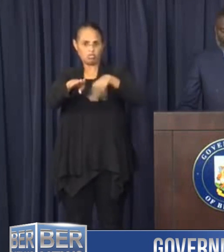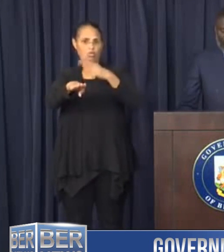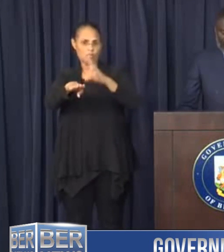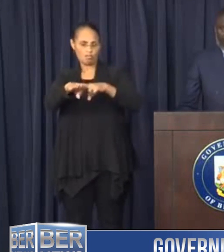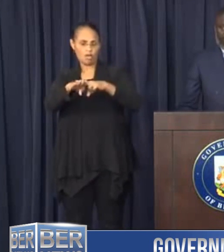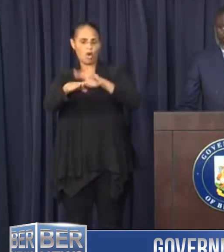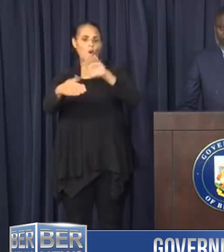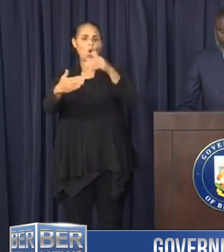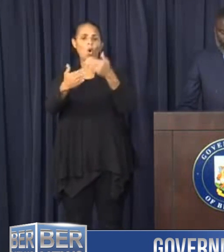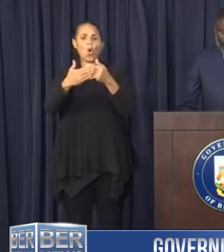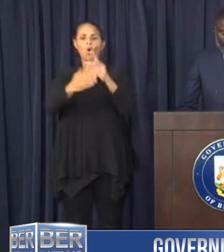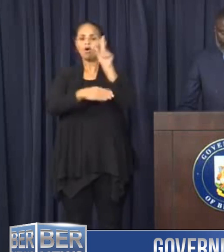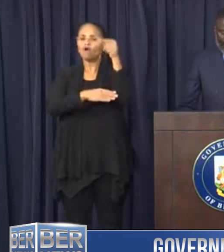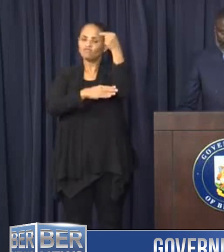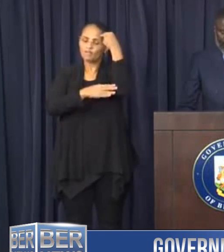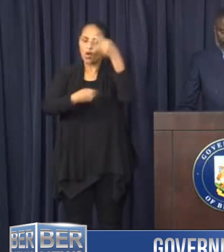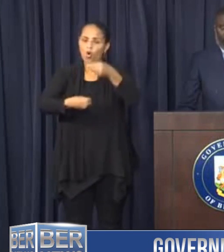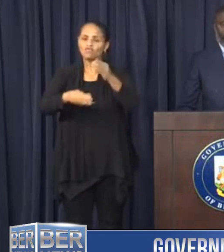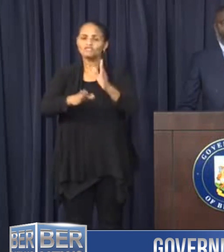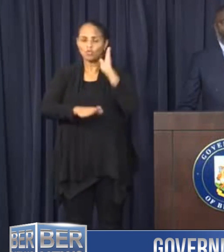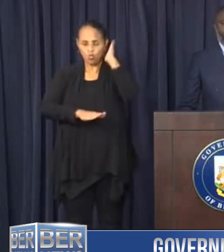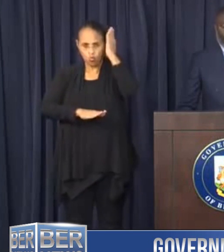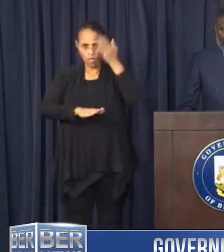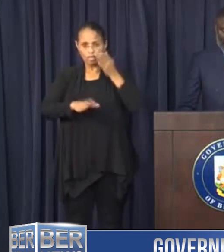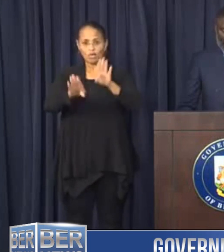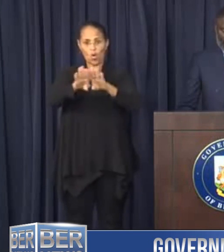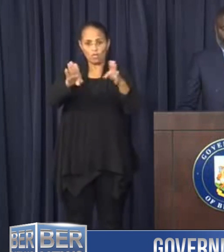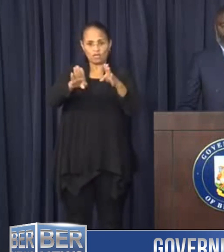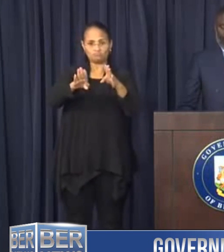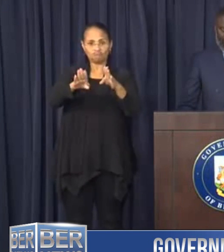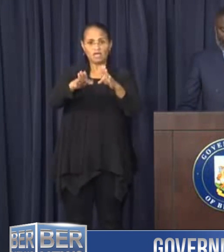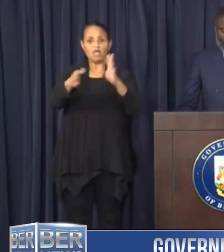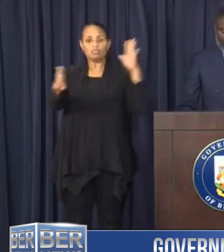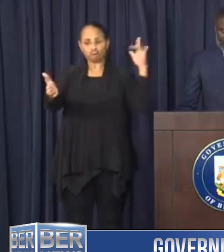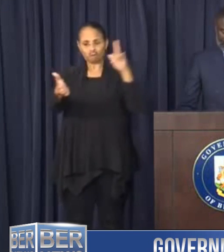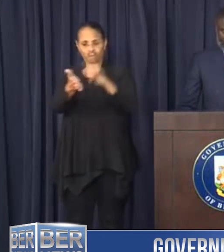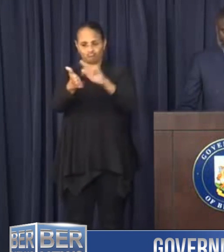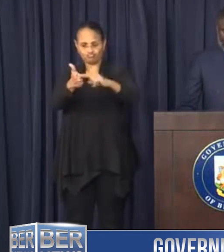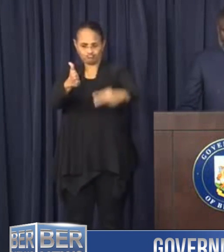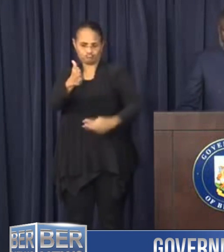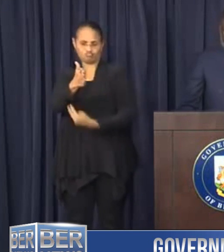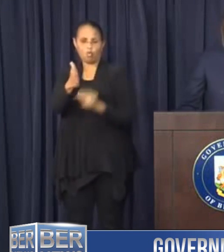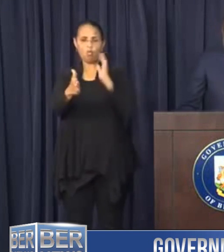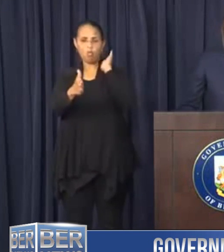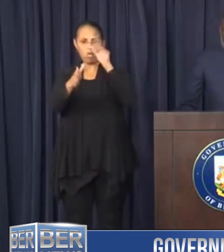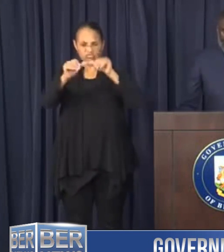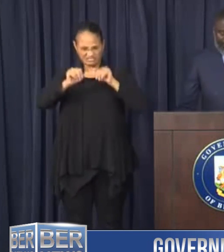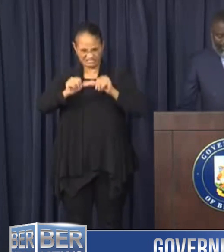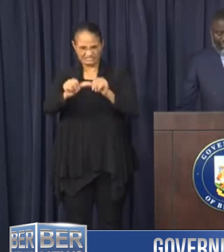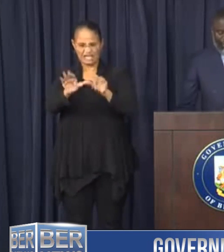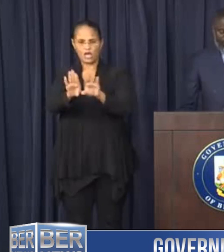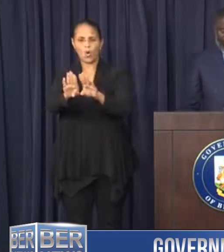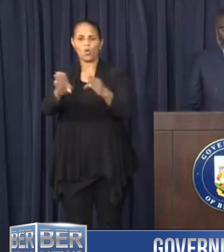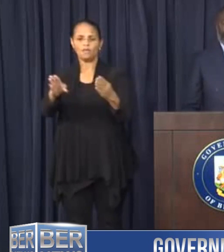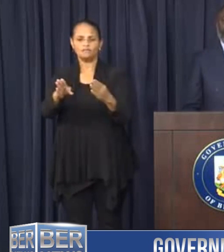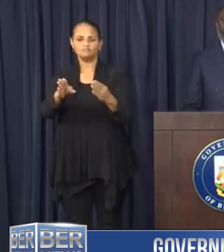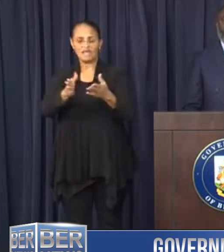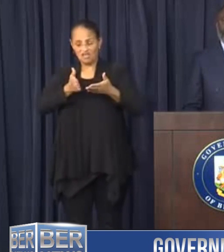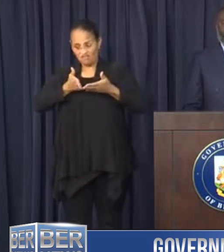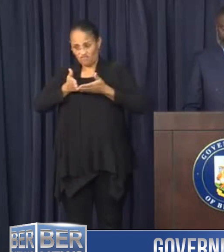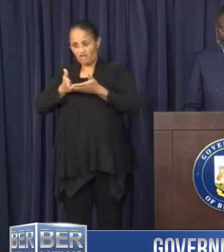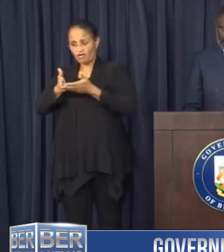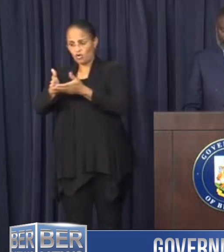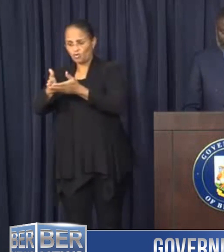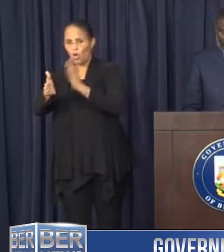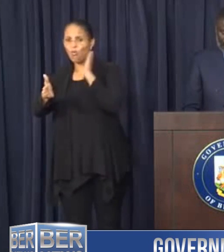government offices will be open. The causeway will remain open. The ferry service will be